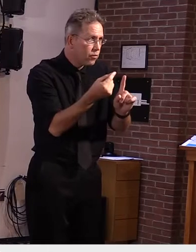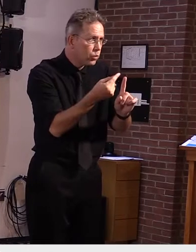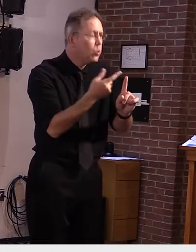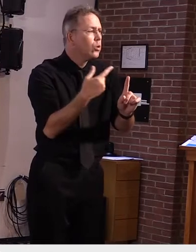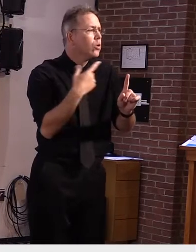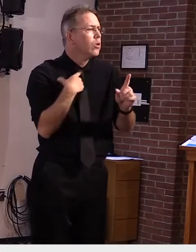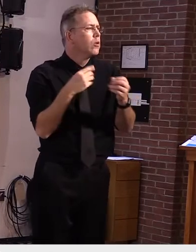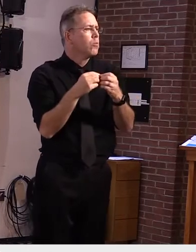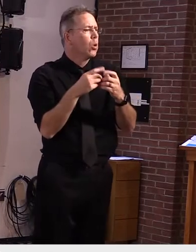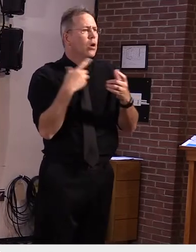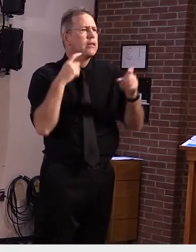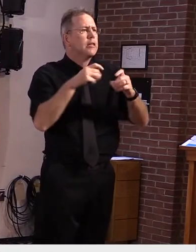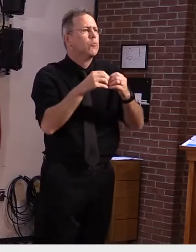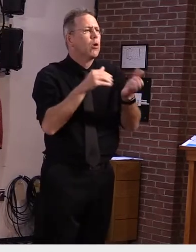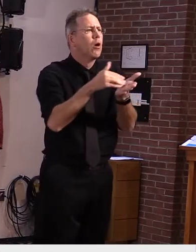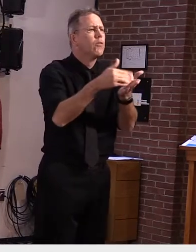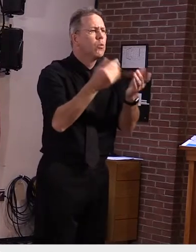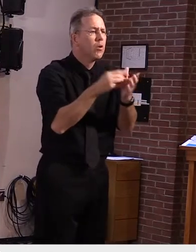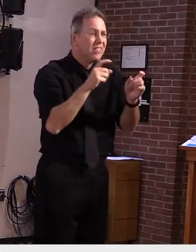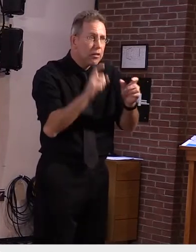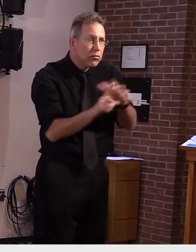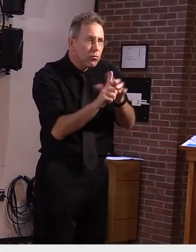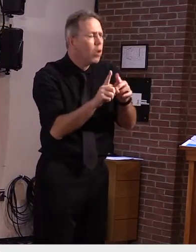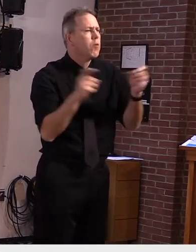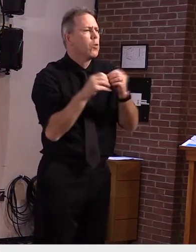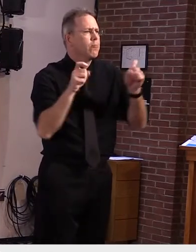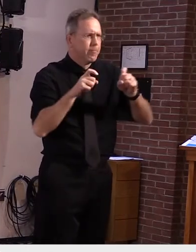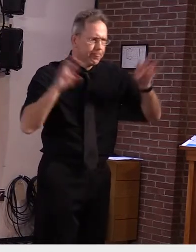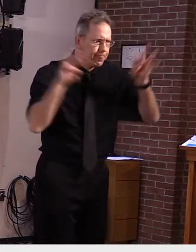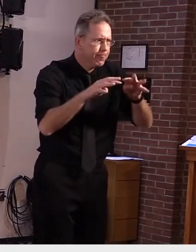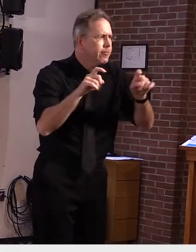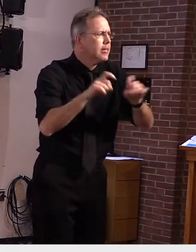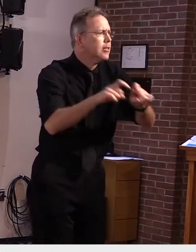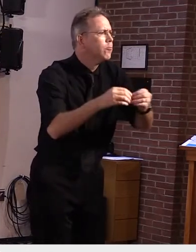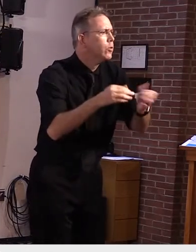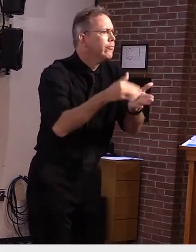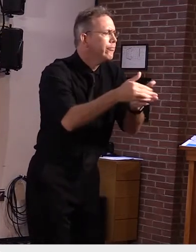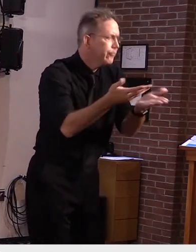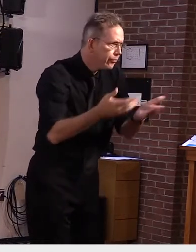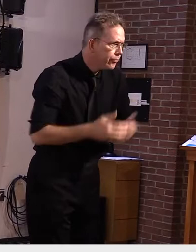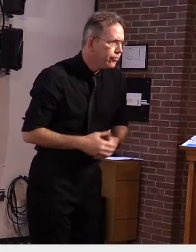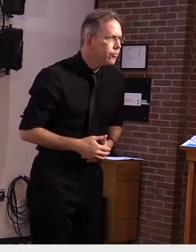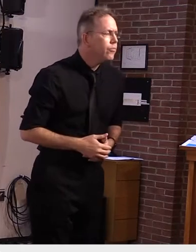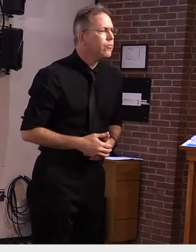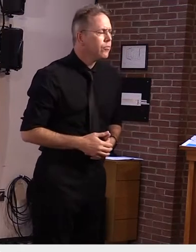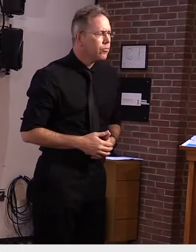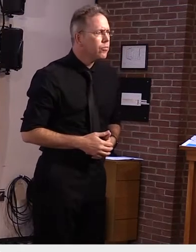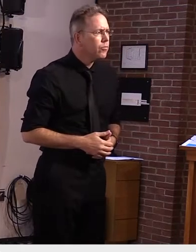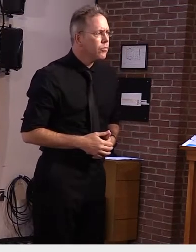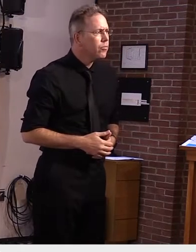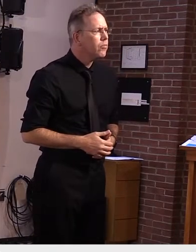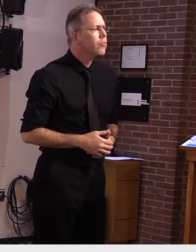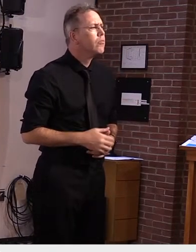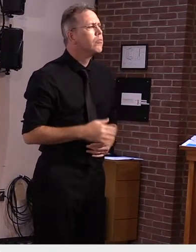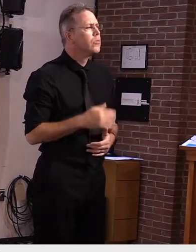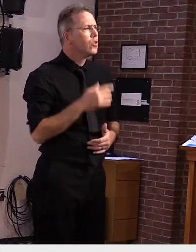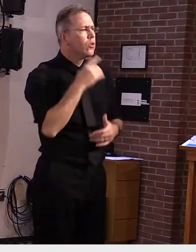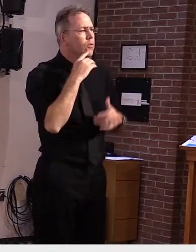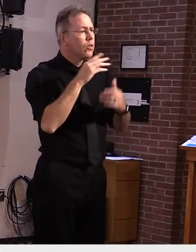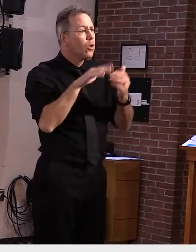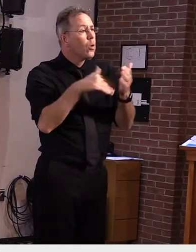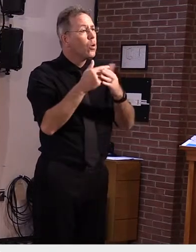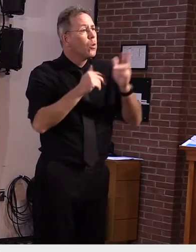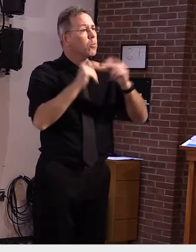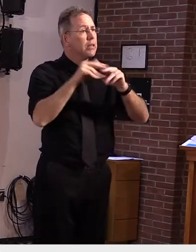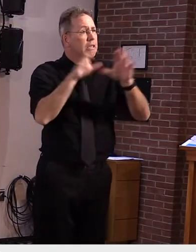addition to um to a sequence of testing facility wide testing if